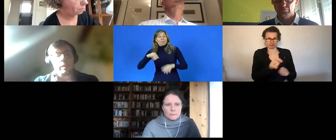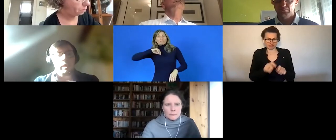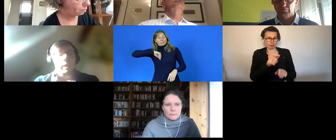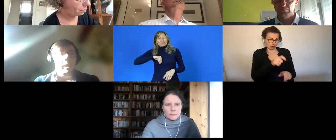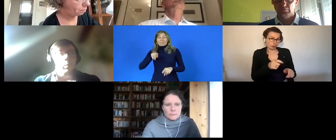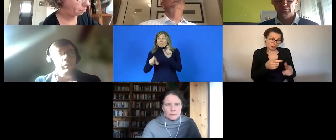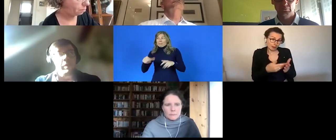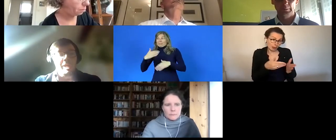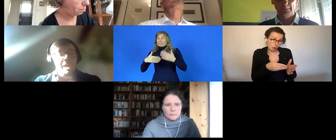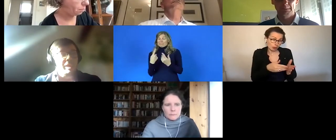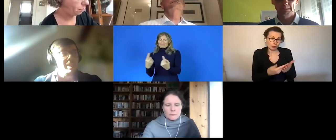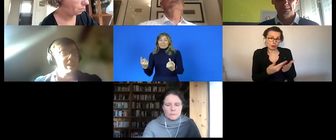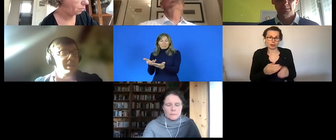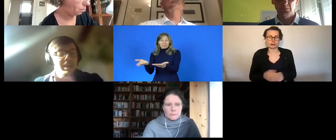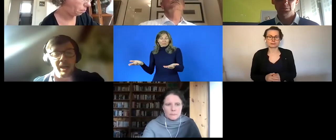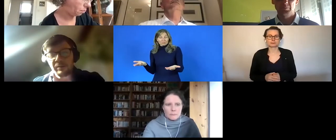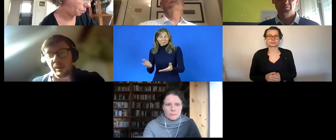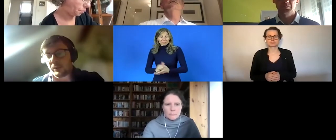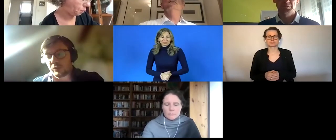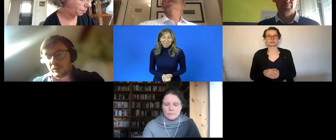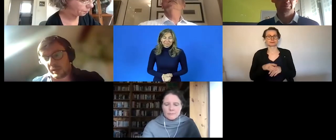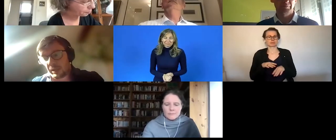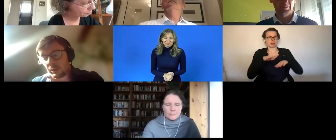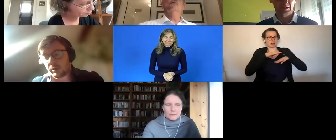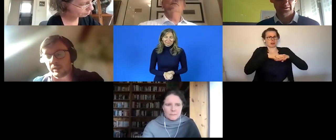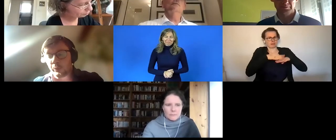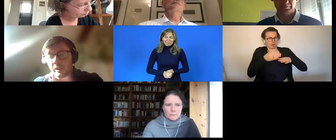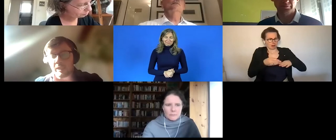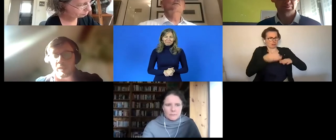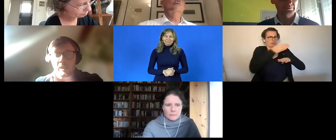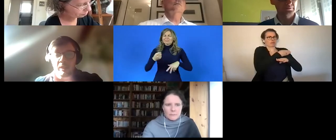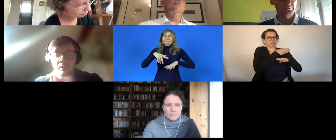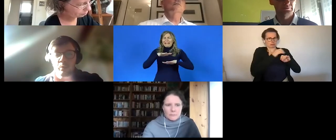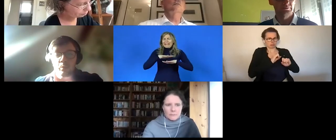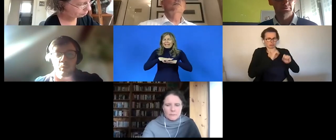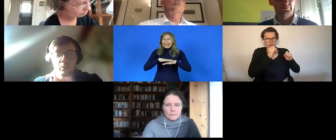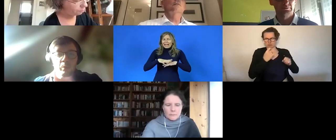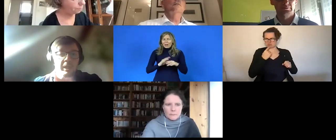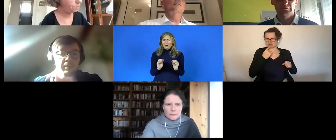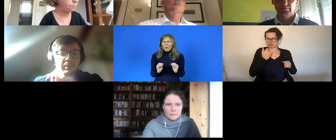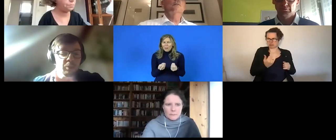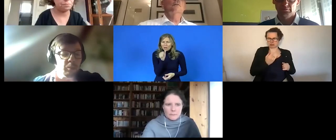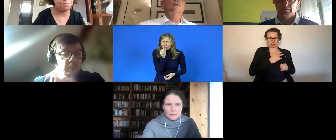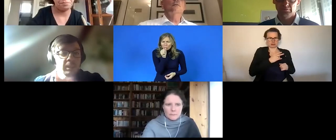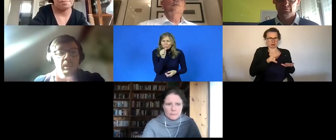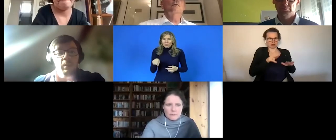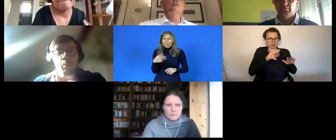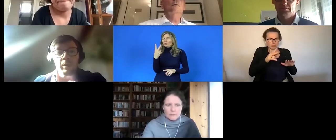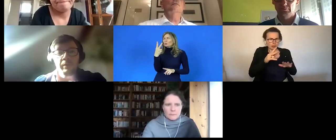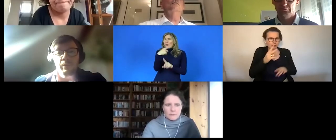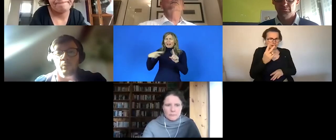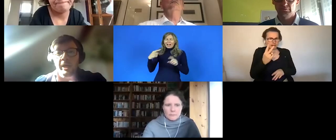in our very young uh lifespan and the network is barely uh two two and a half years old